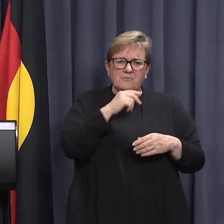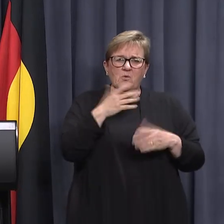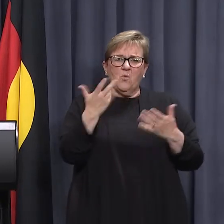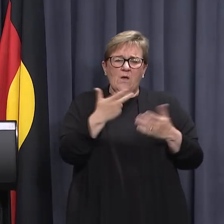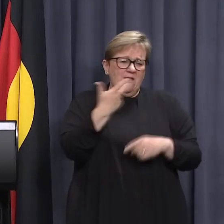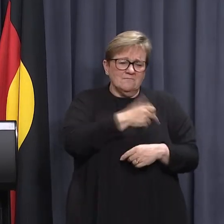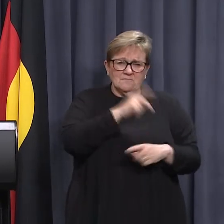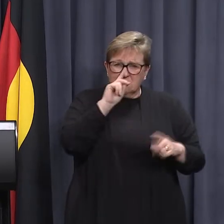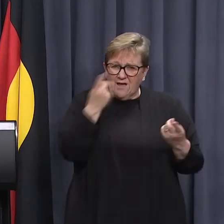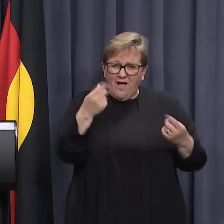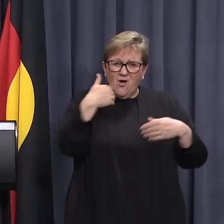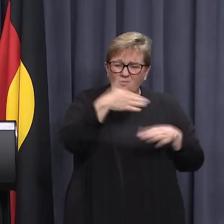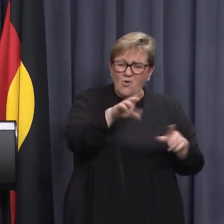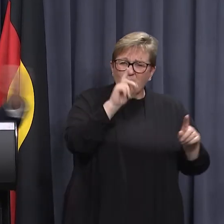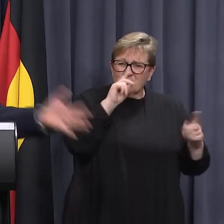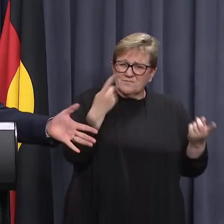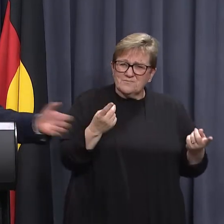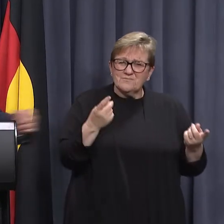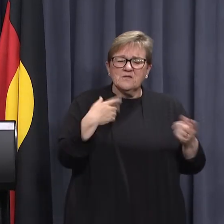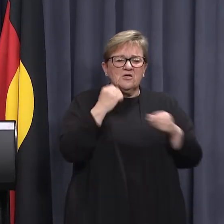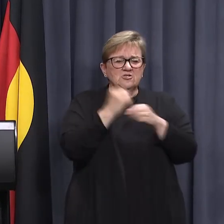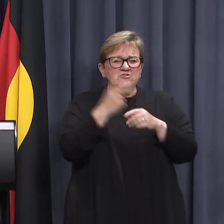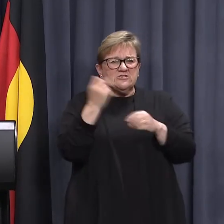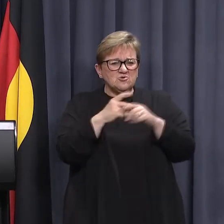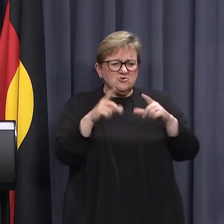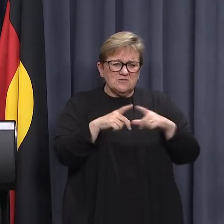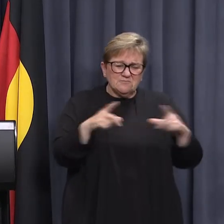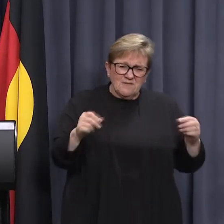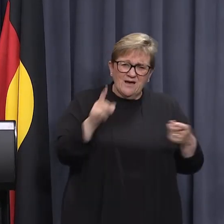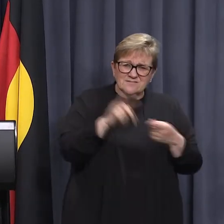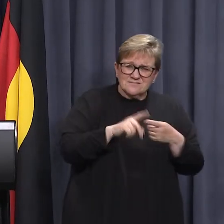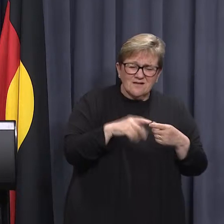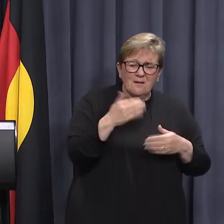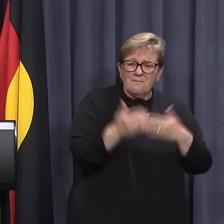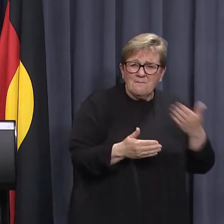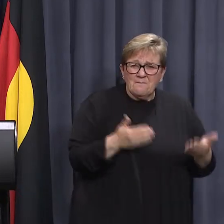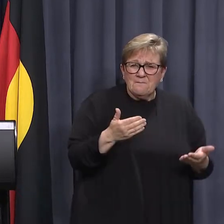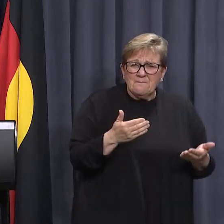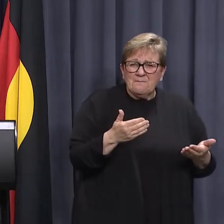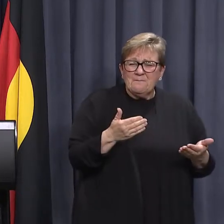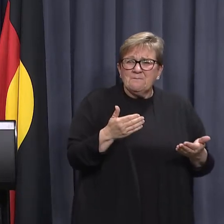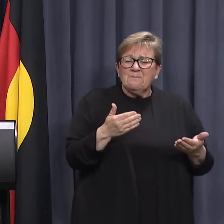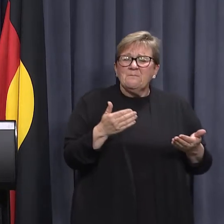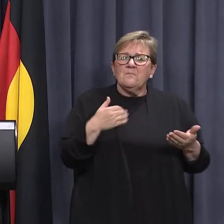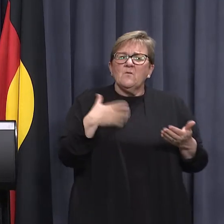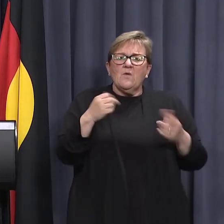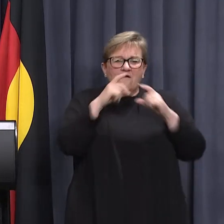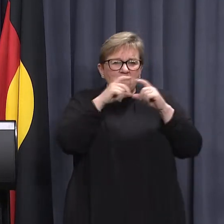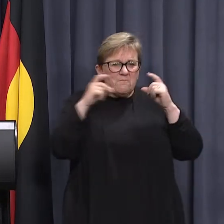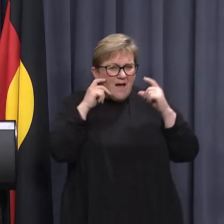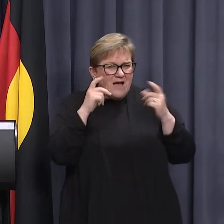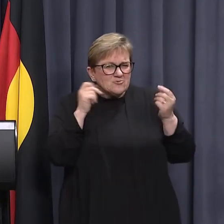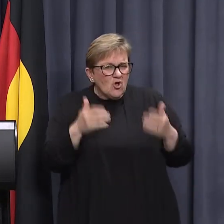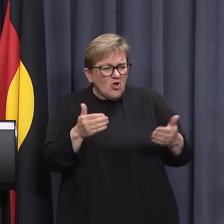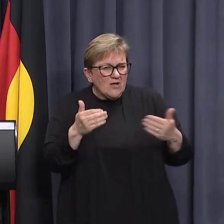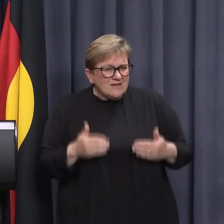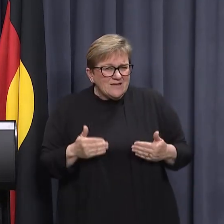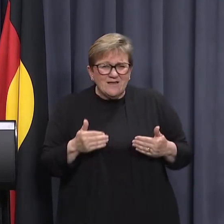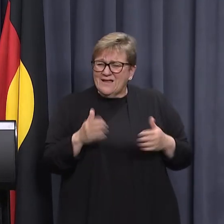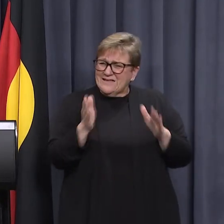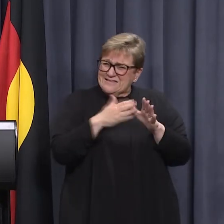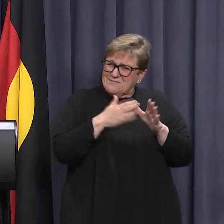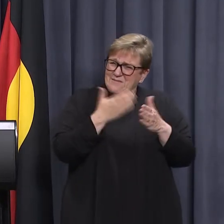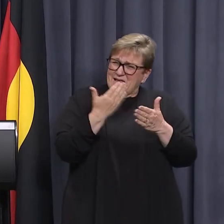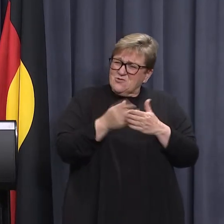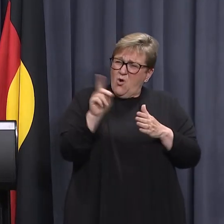unvaccinated people can go. We kept the G2G pass in place. We put in place mask wearing early. It all